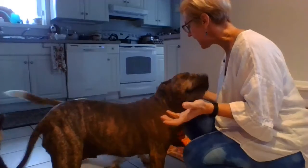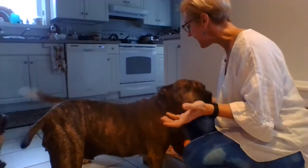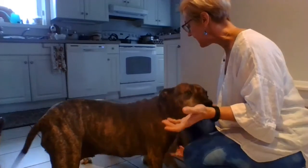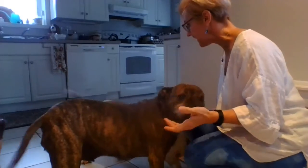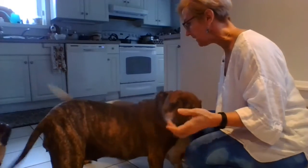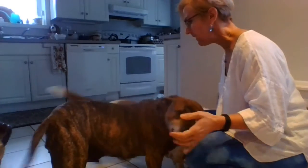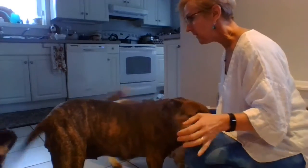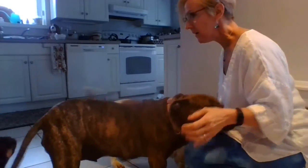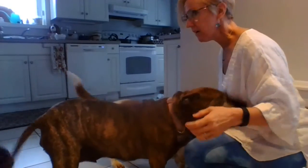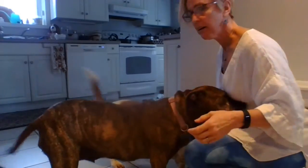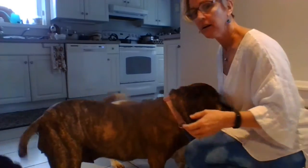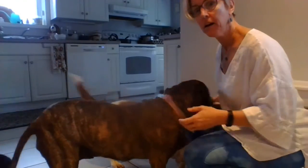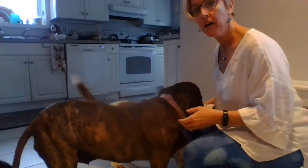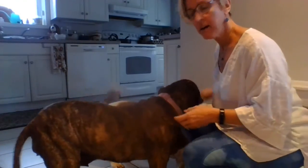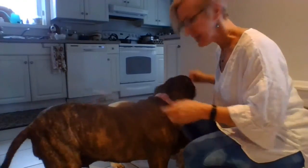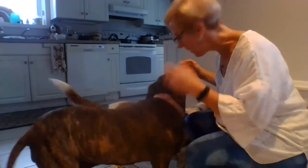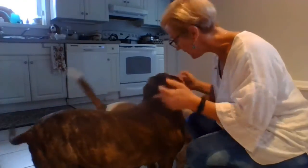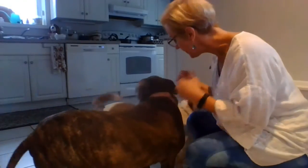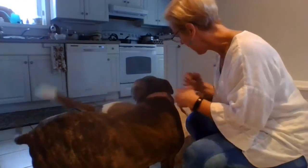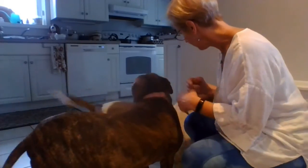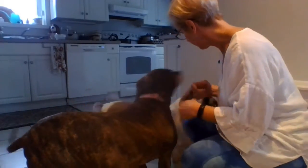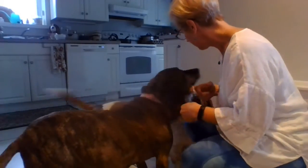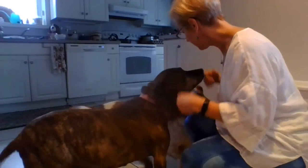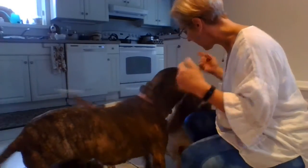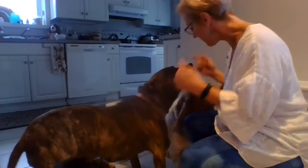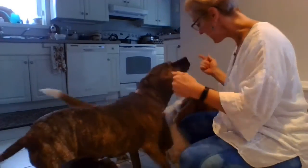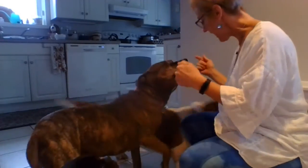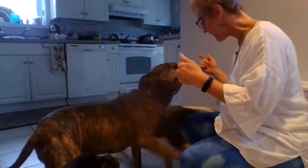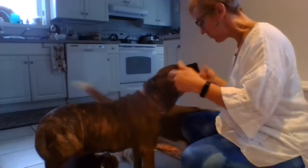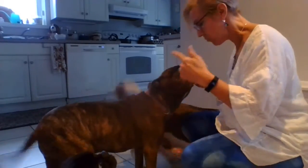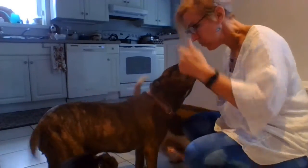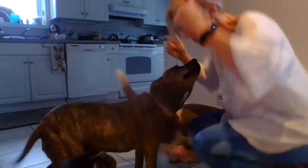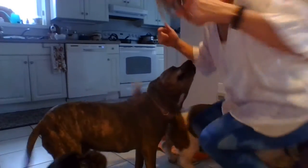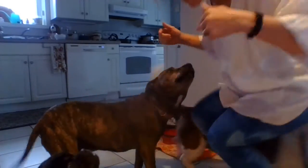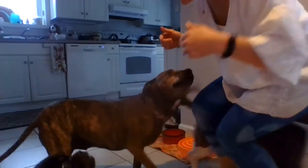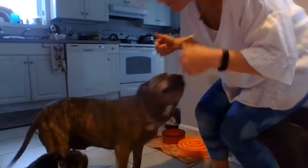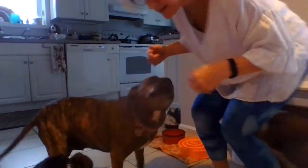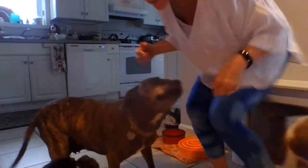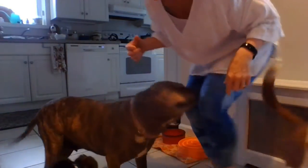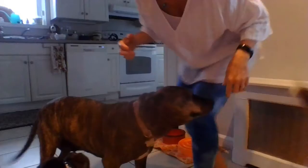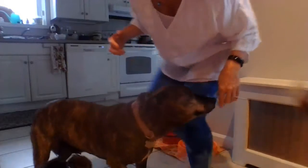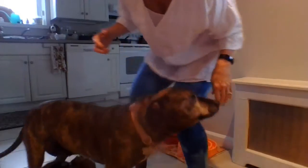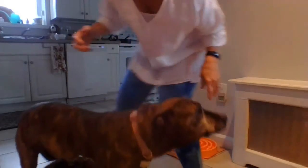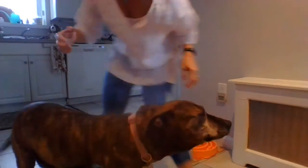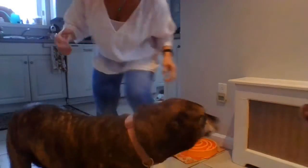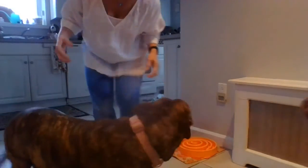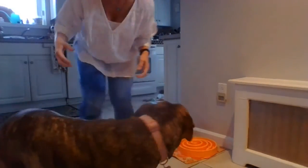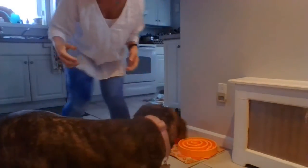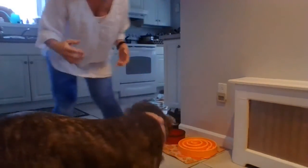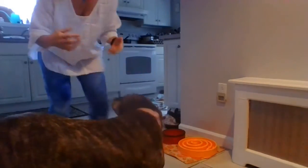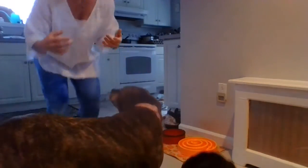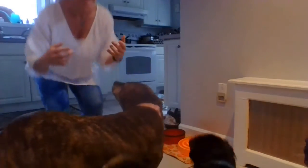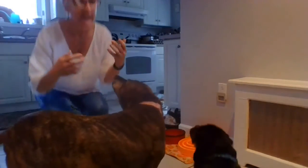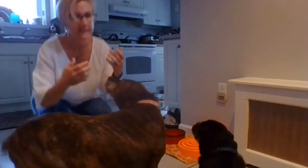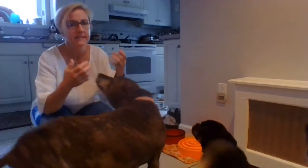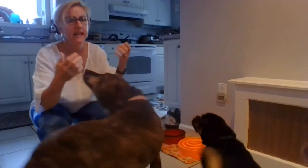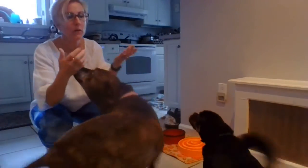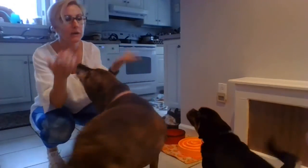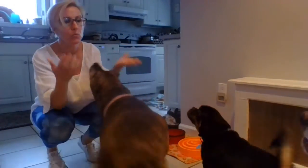saying. Tell me again. Tell me again. Wait. Wait. Tell me. Tell me. Tell me.